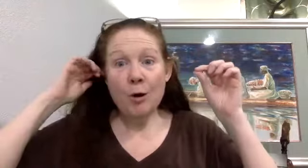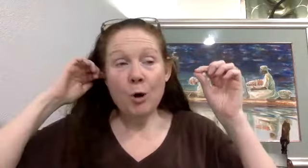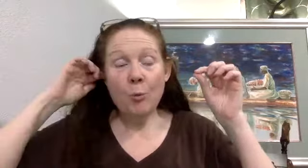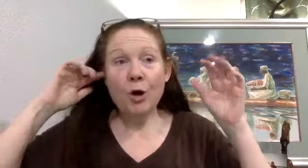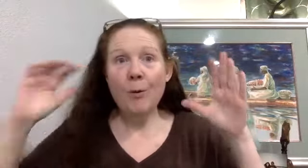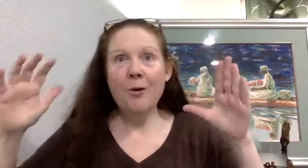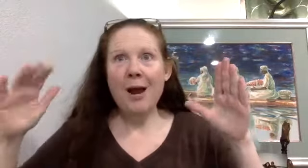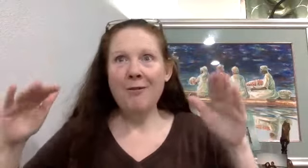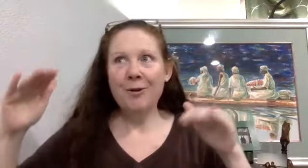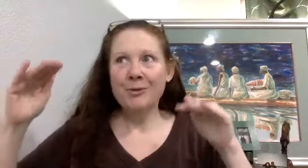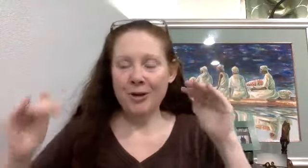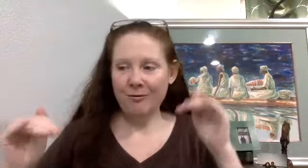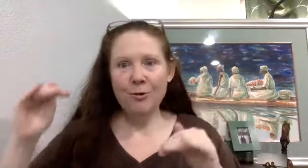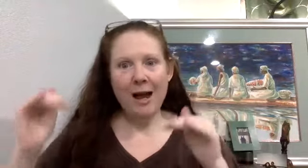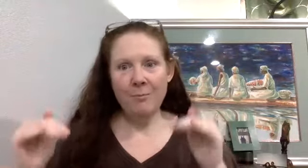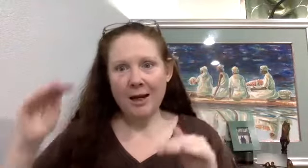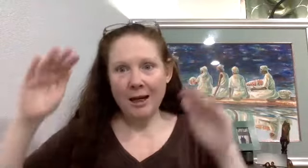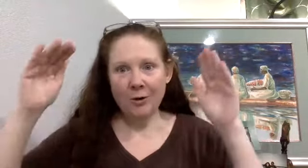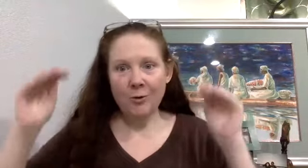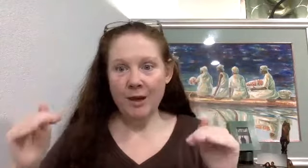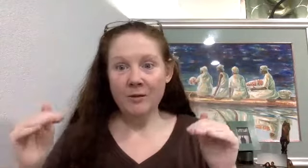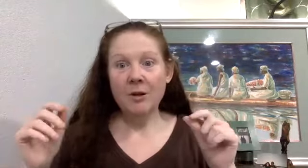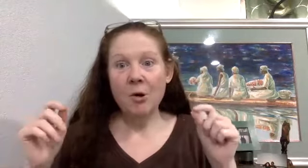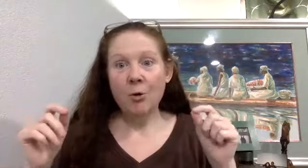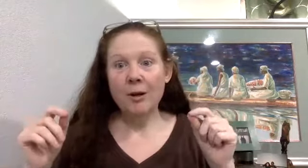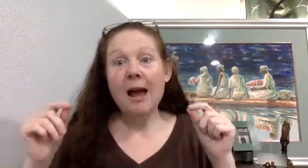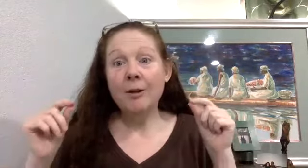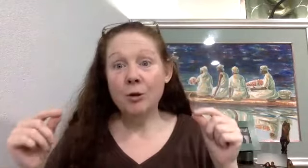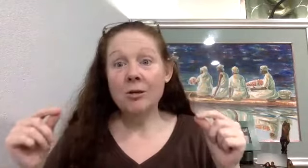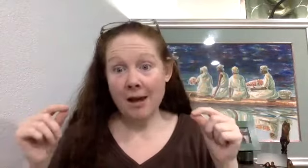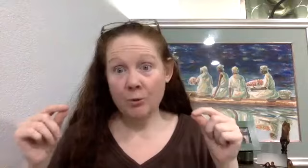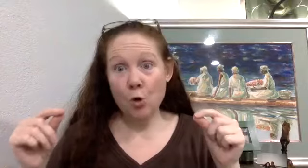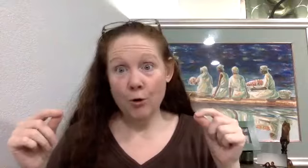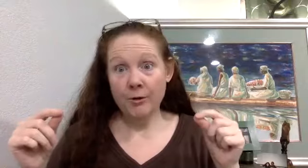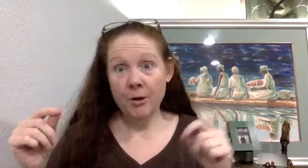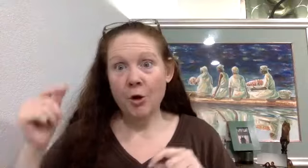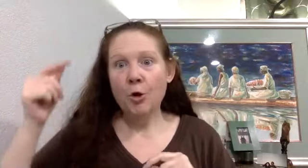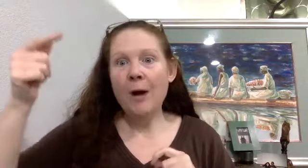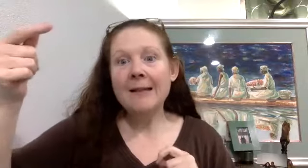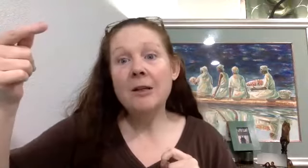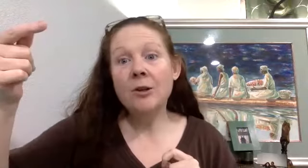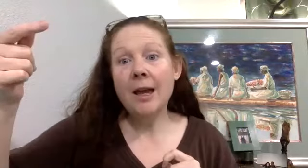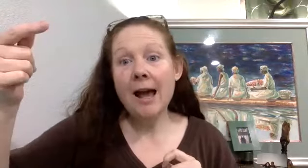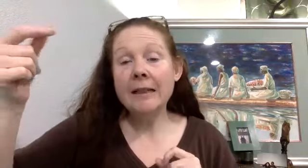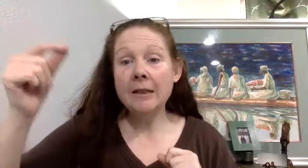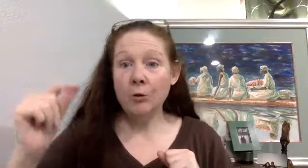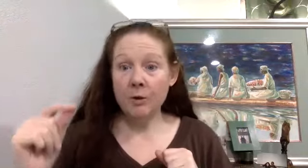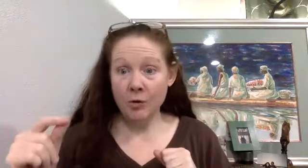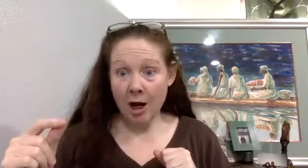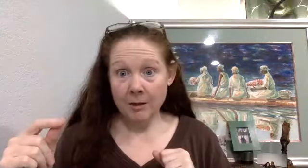We're going away from sort of who had money and who this. We're going to have a two-class world who has internet access and who does not.